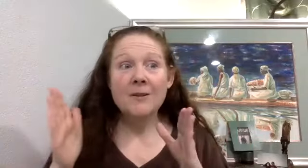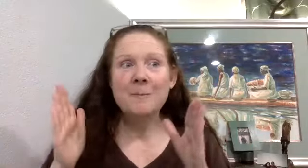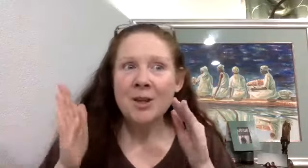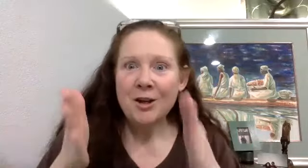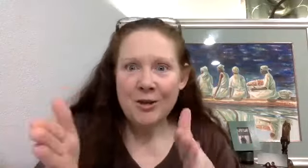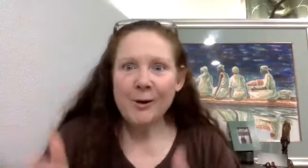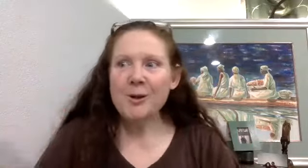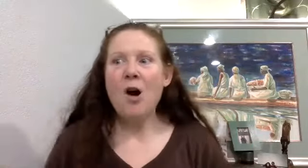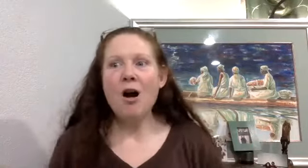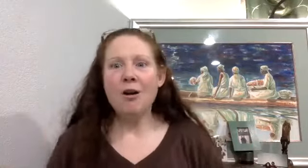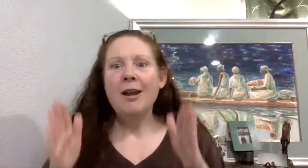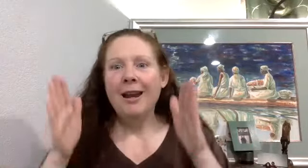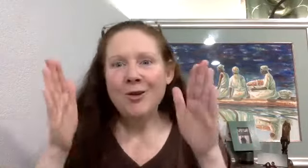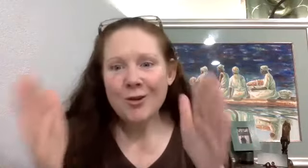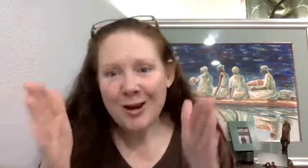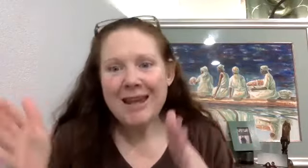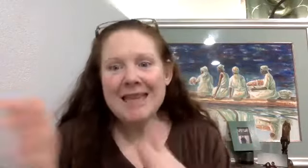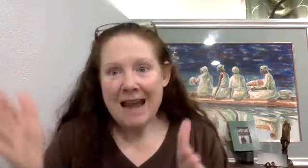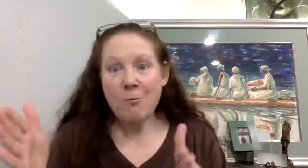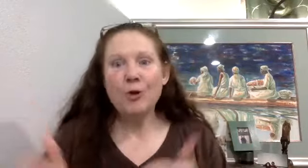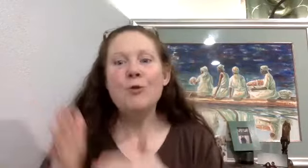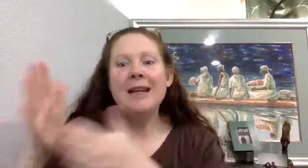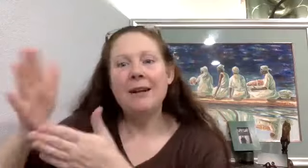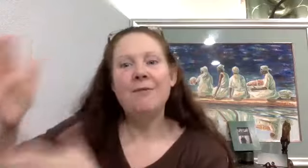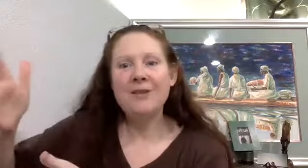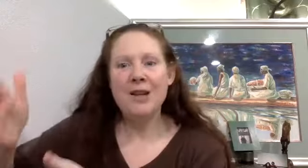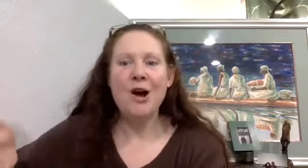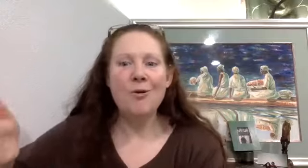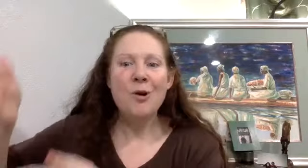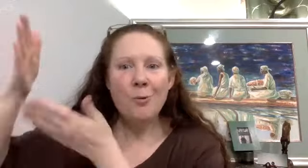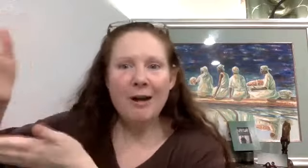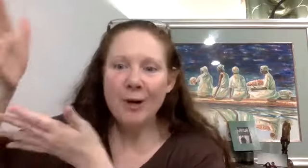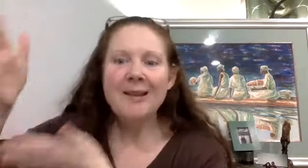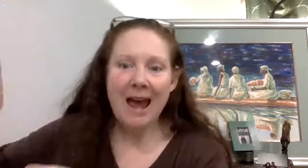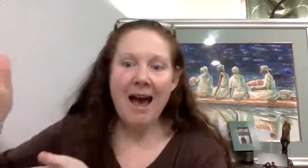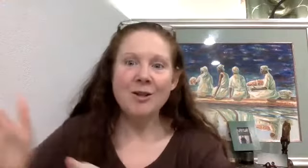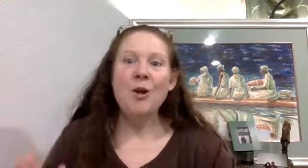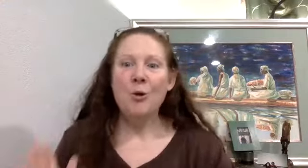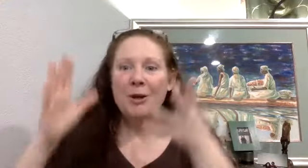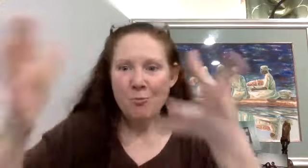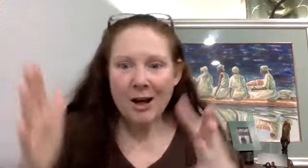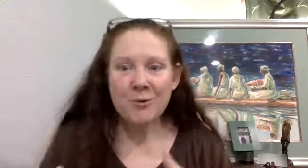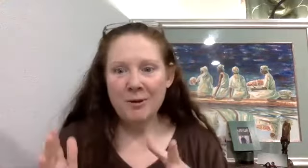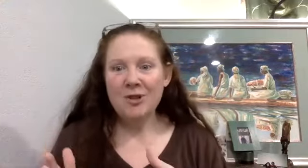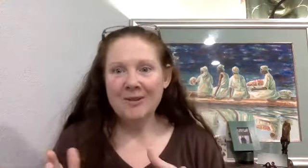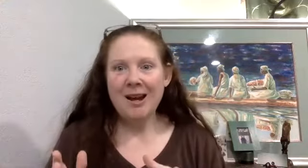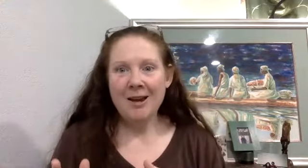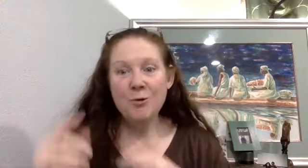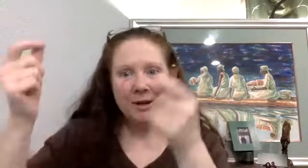there you are and you're in the network. You can get a physio wherever he's at, who can watch what we've just done, who can,